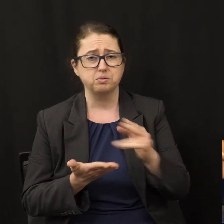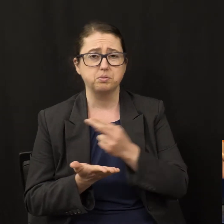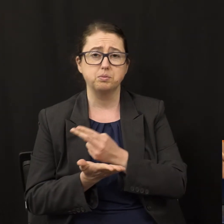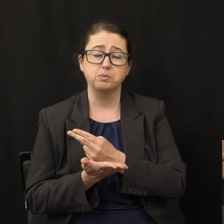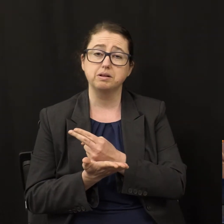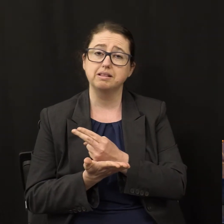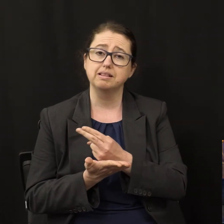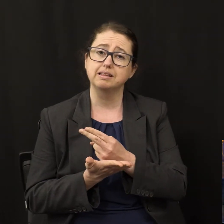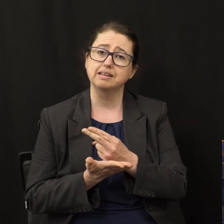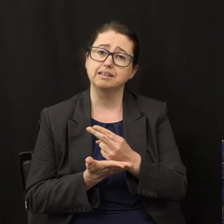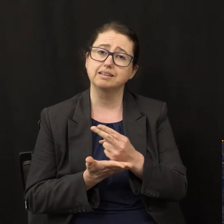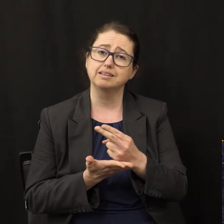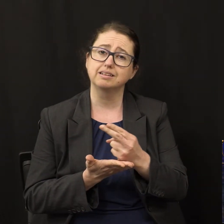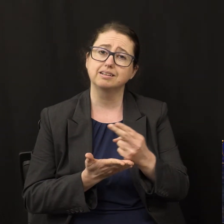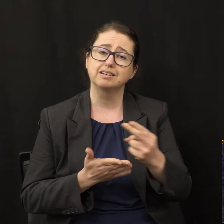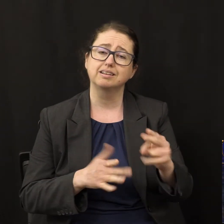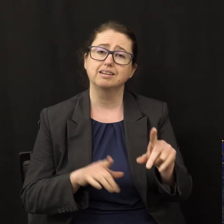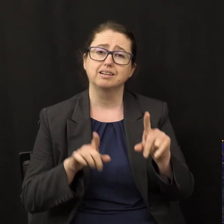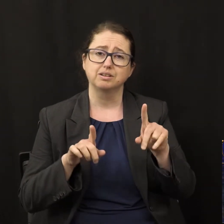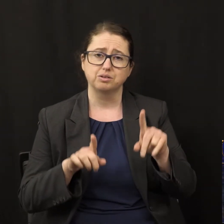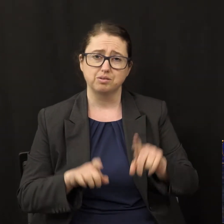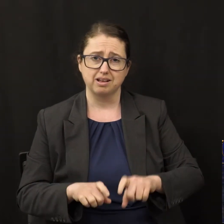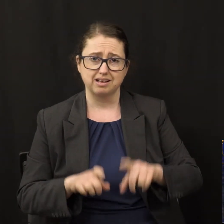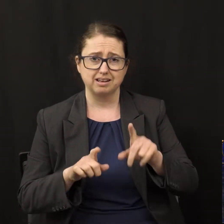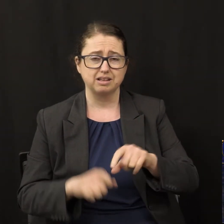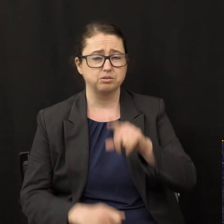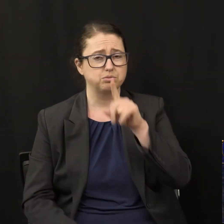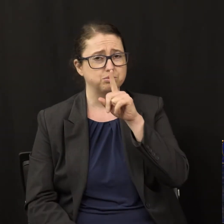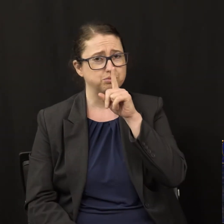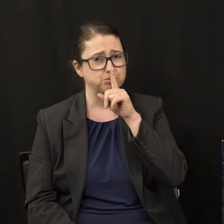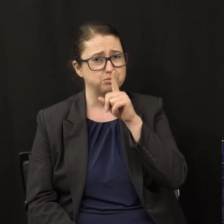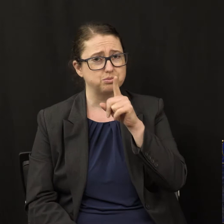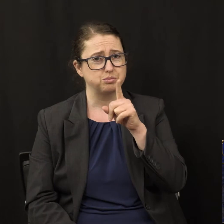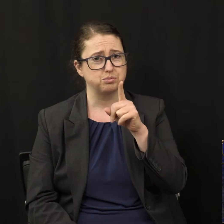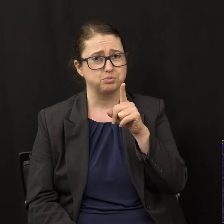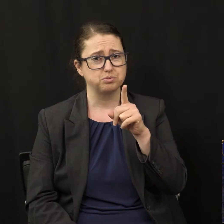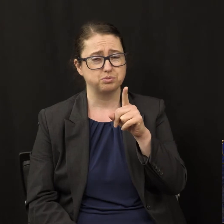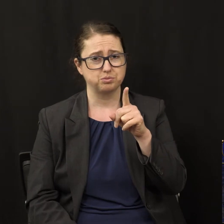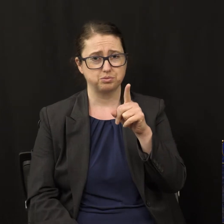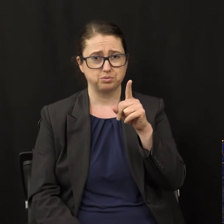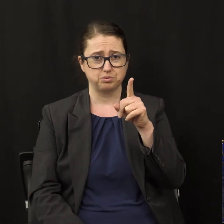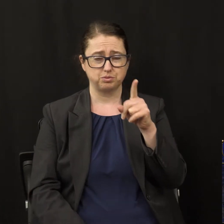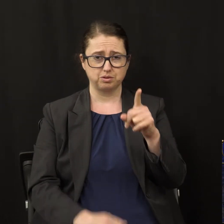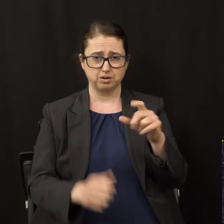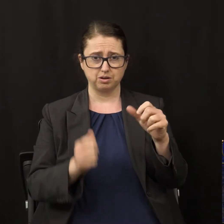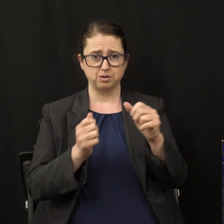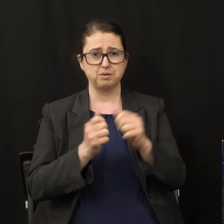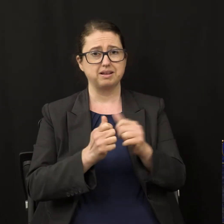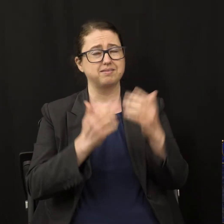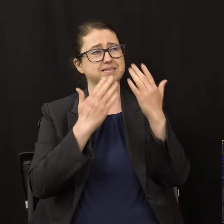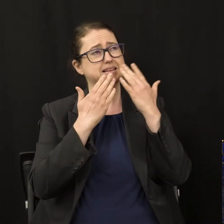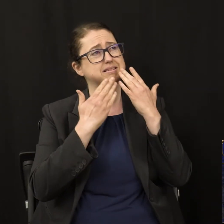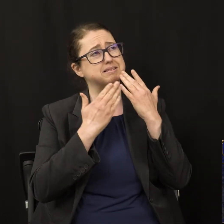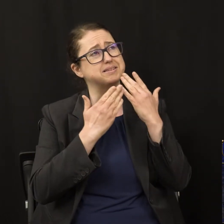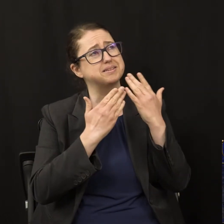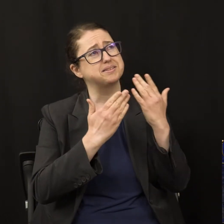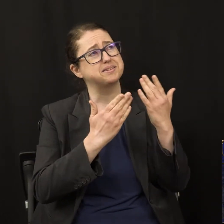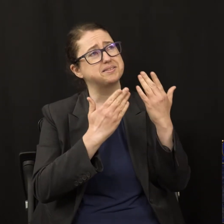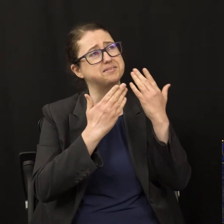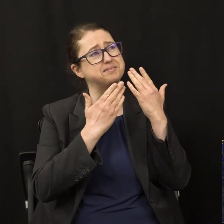holy, tried and true. With thanksgiving,